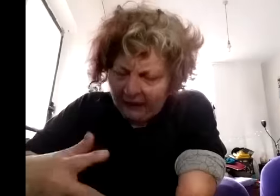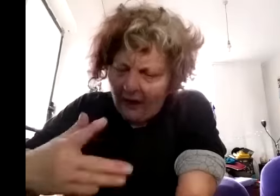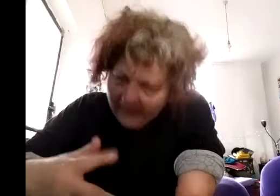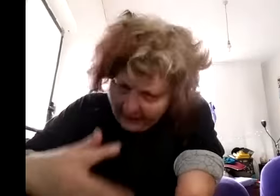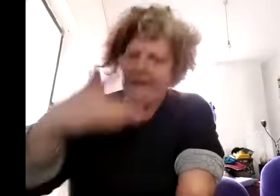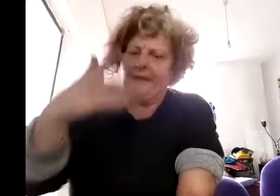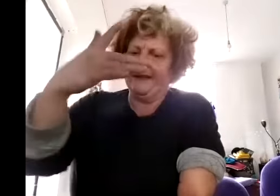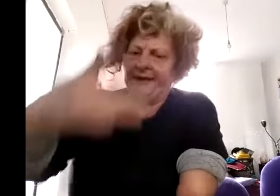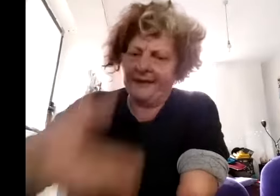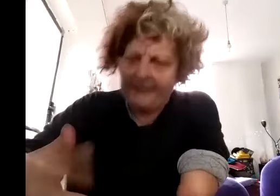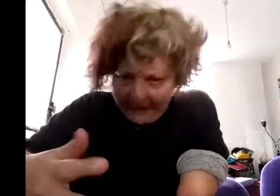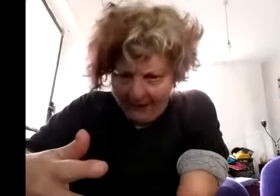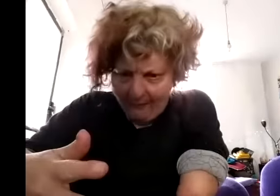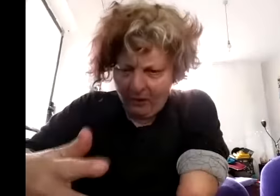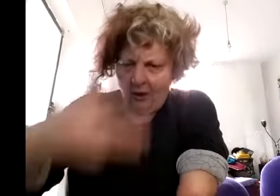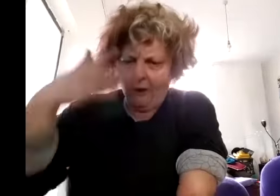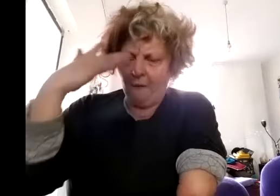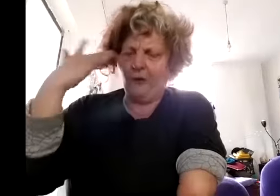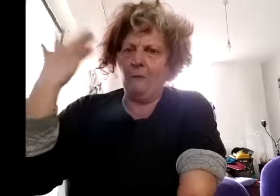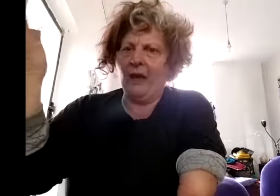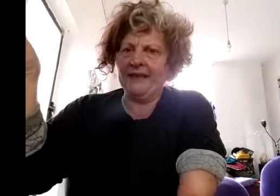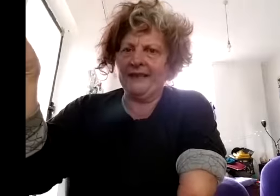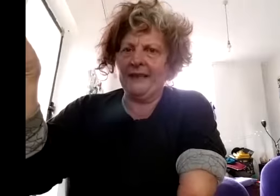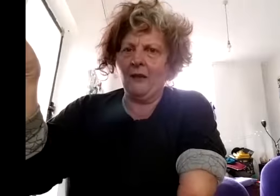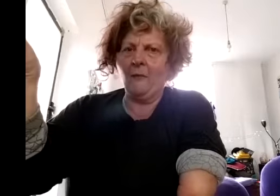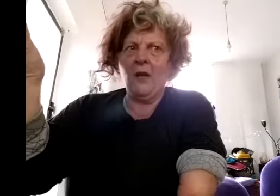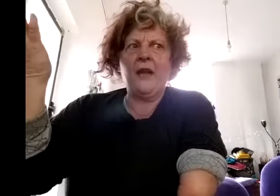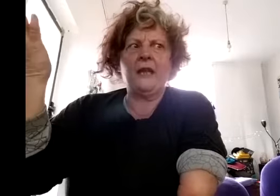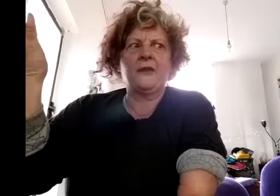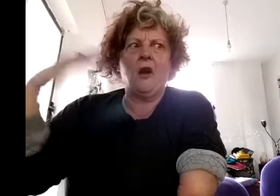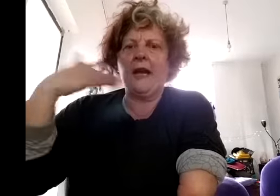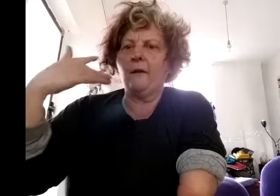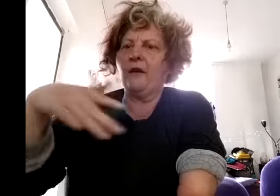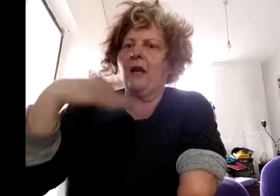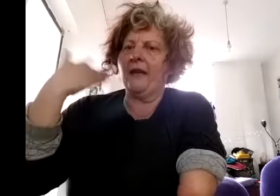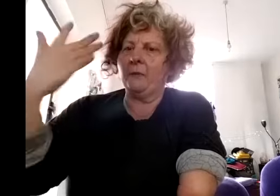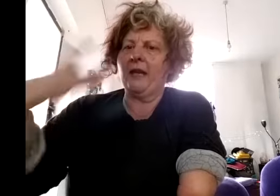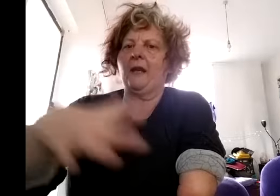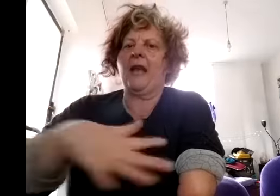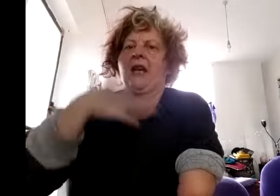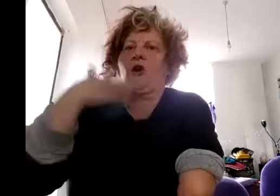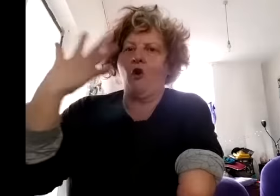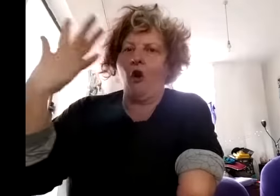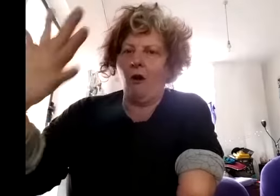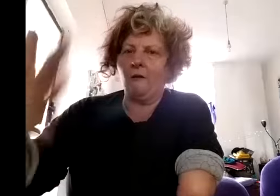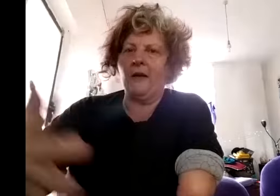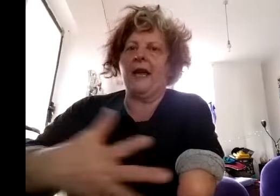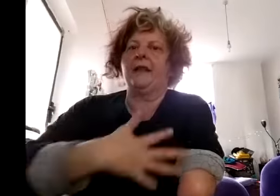another step of complexity that i have found there to be a lack of analysis